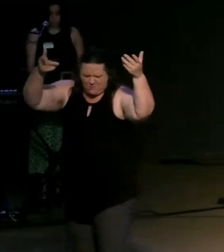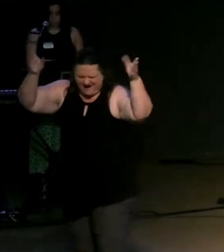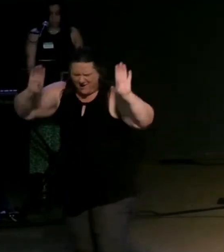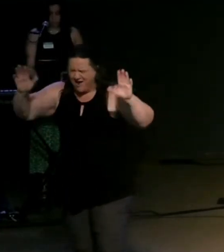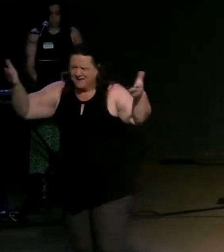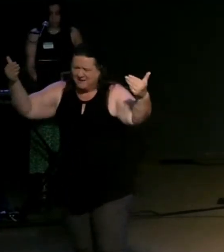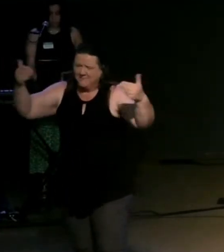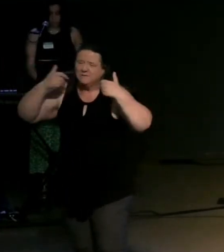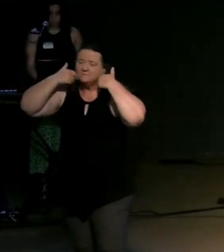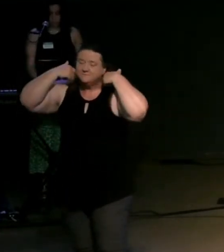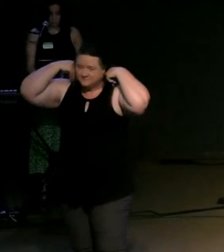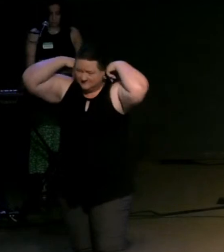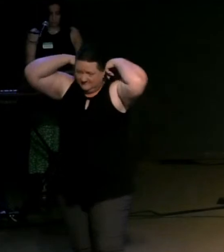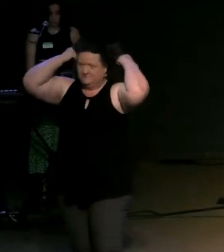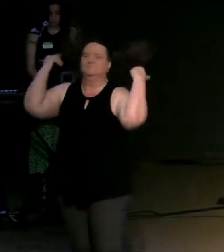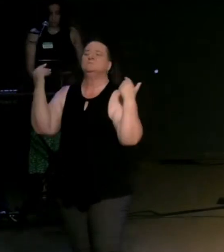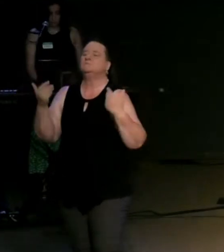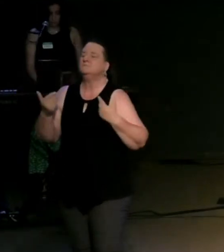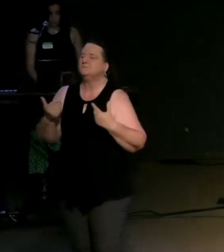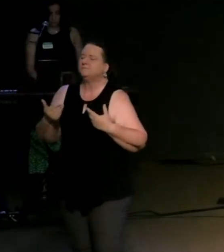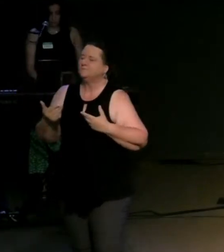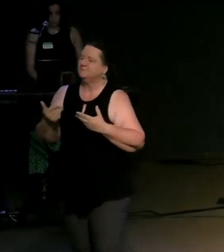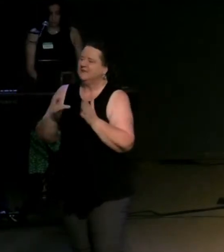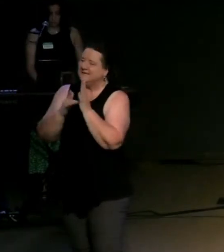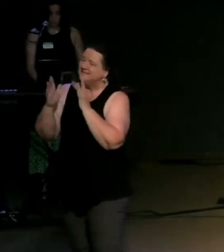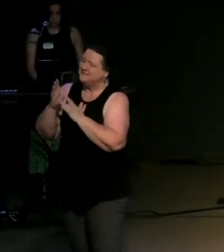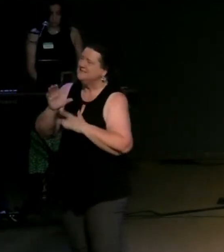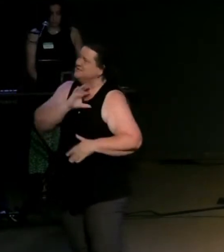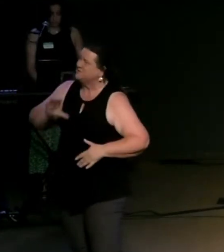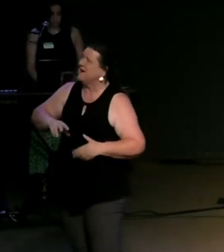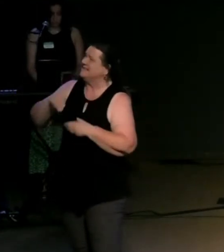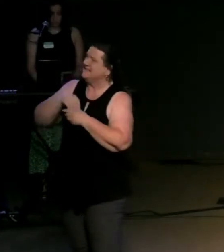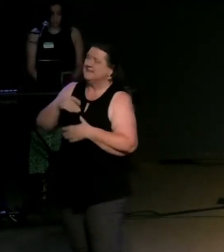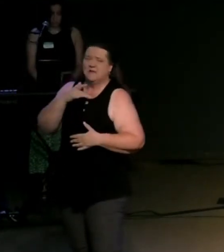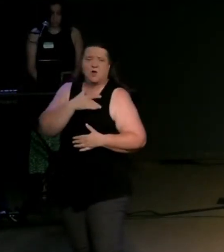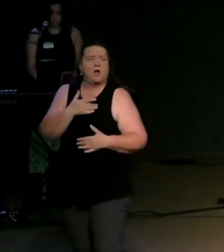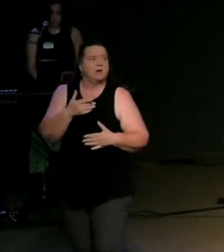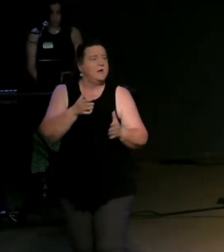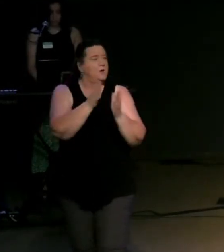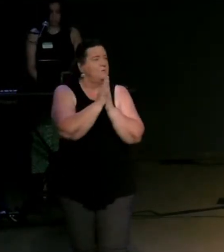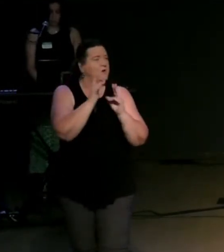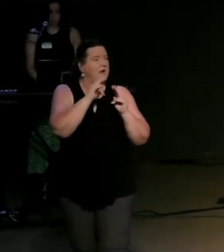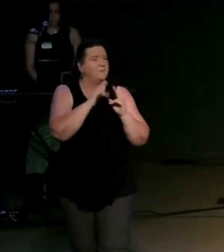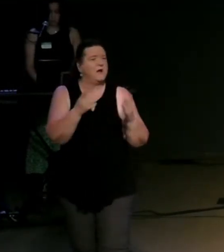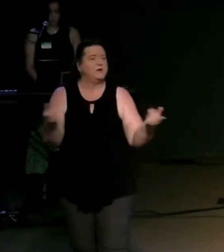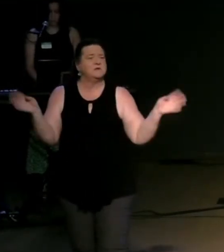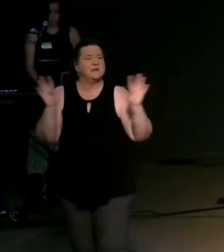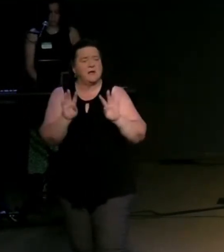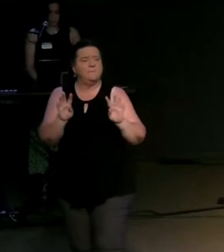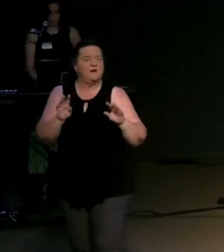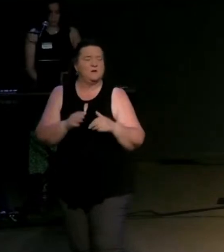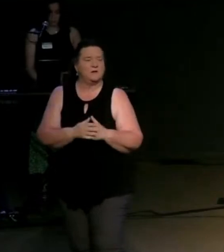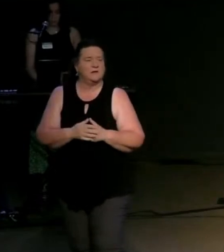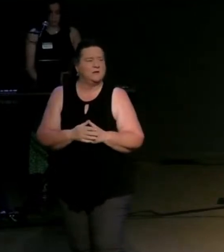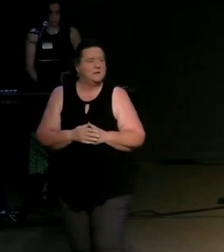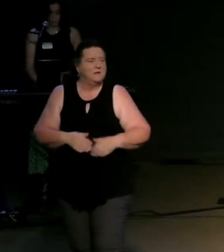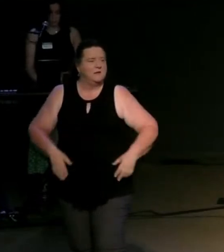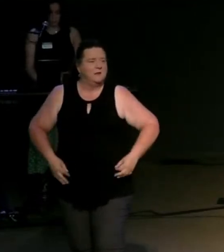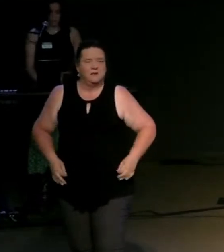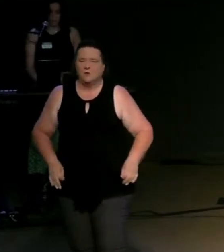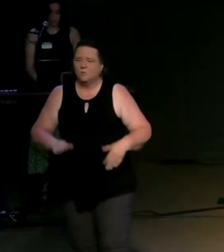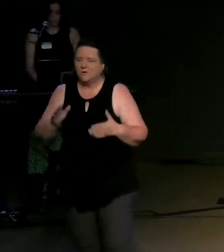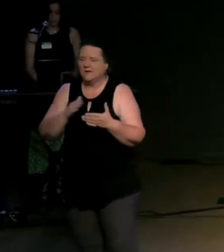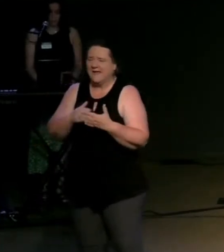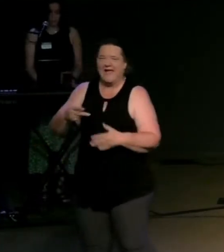have that asked jesus christ into their heart this morning amen as our prayer partners come forward as our band leads us we're going to sing i